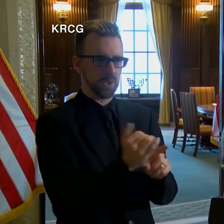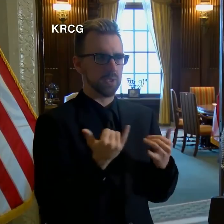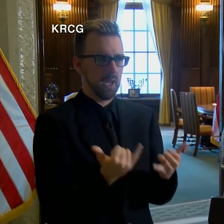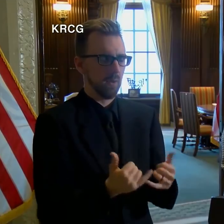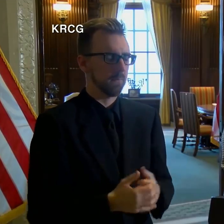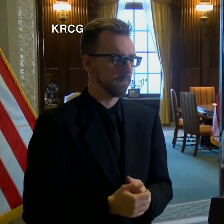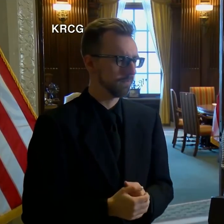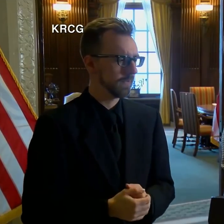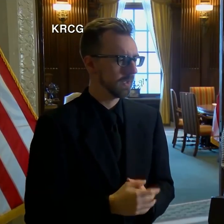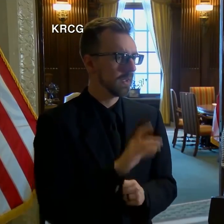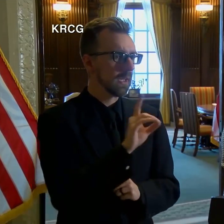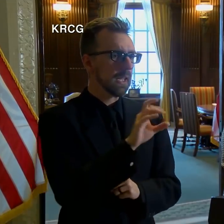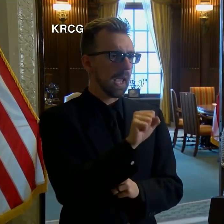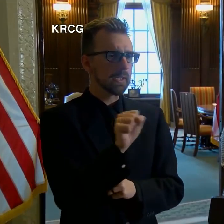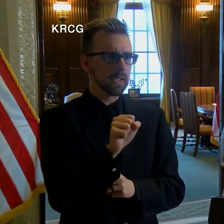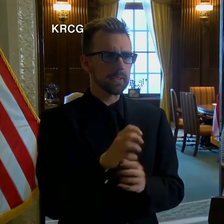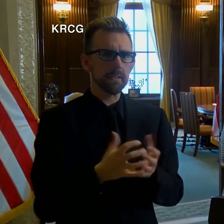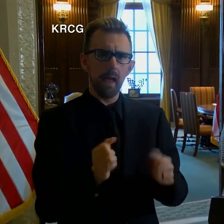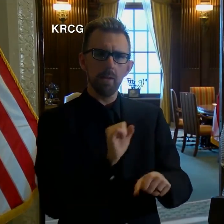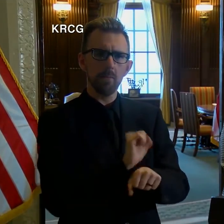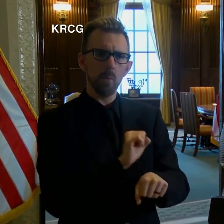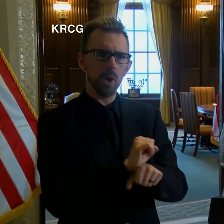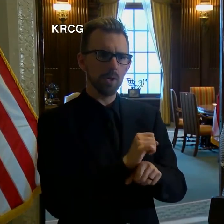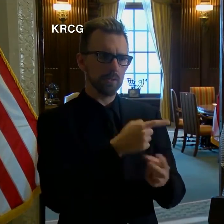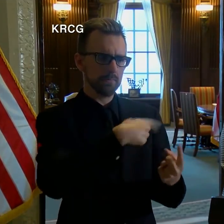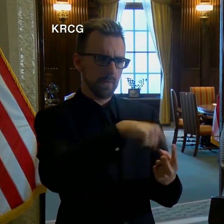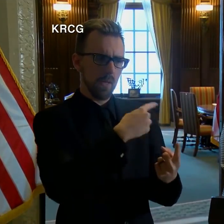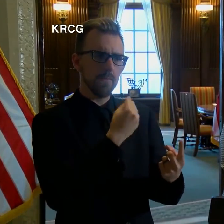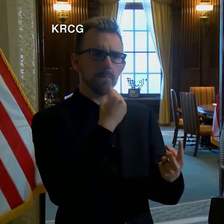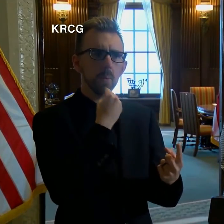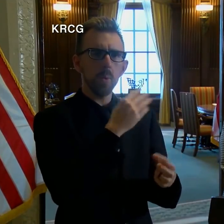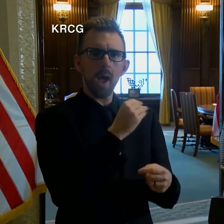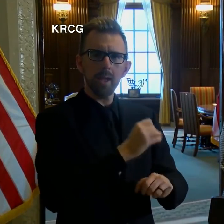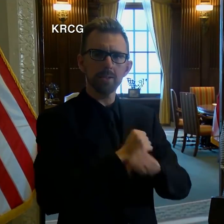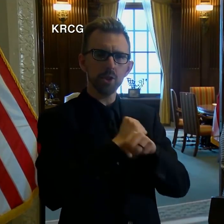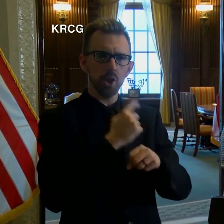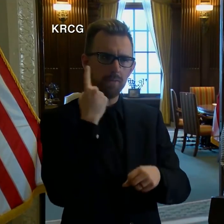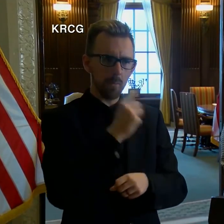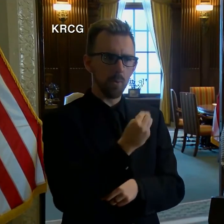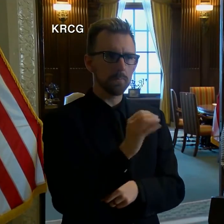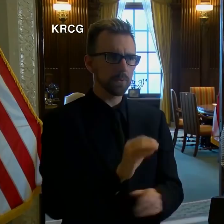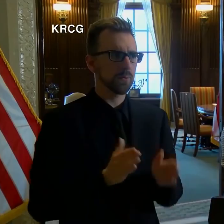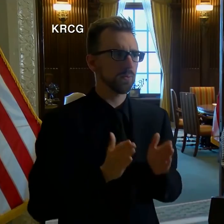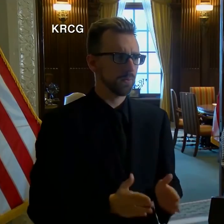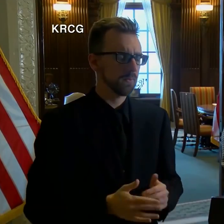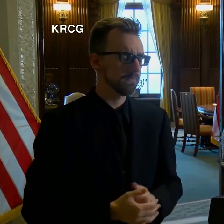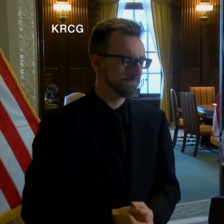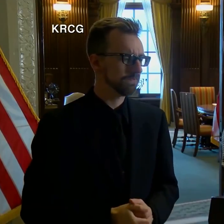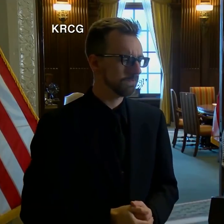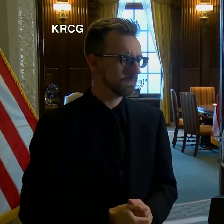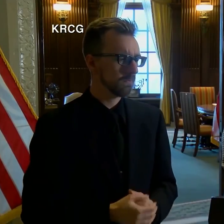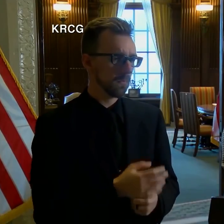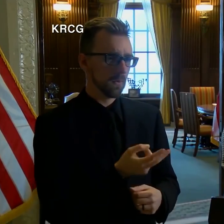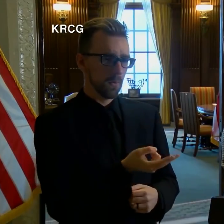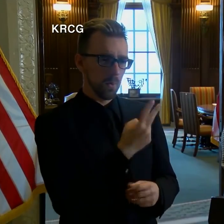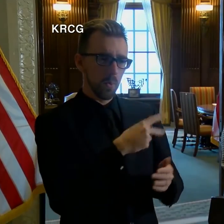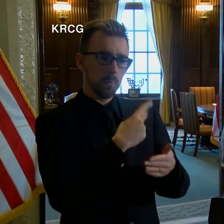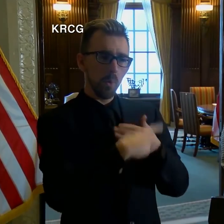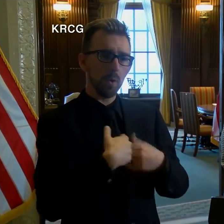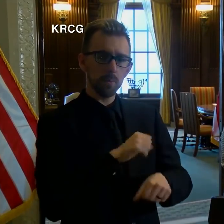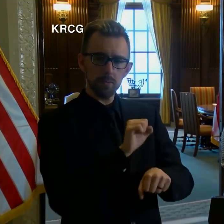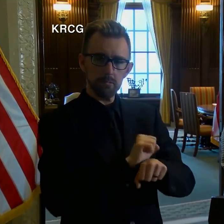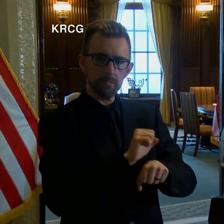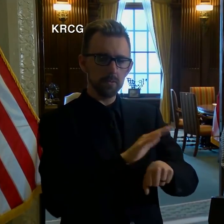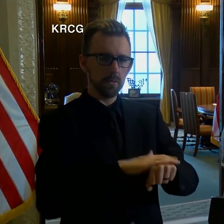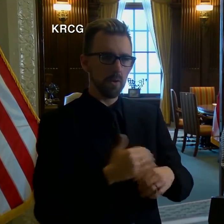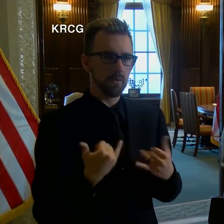The Department of Social Services does a lot of work around food insecurity for Missourians. Two programs that we're working on right now